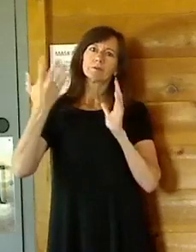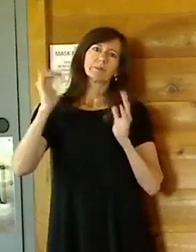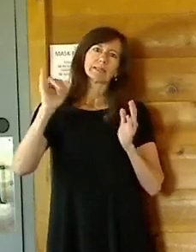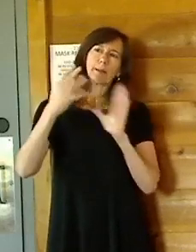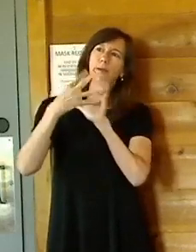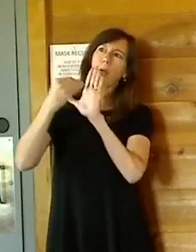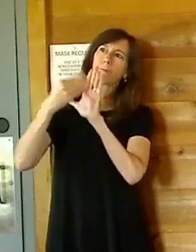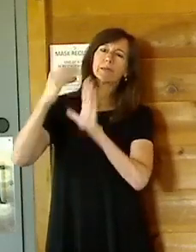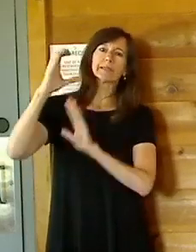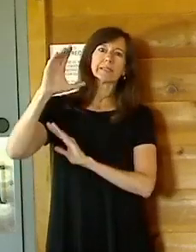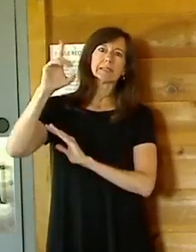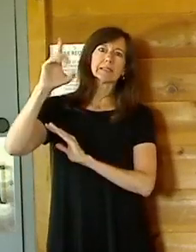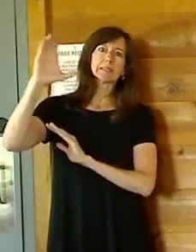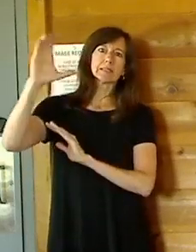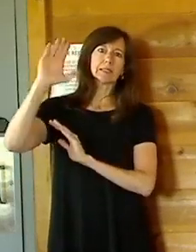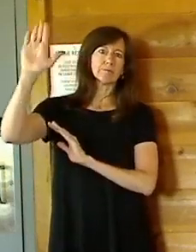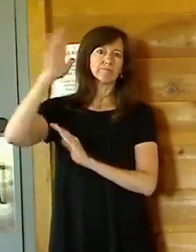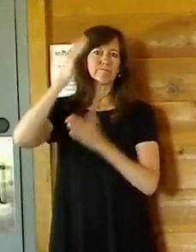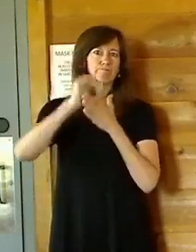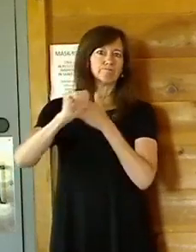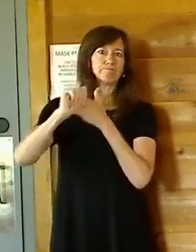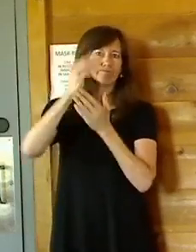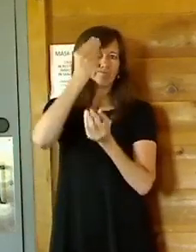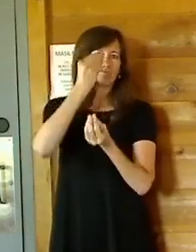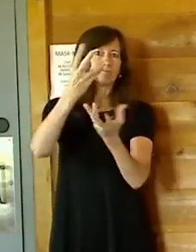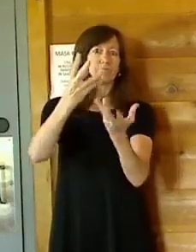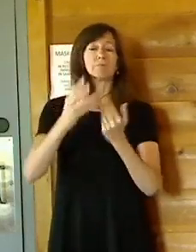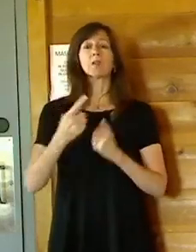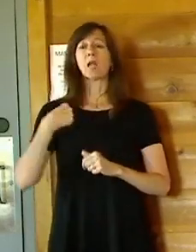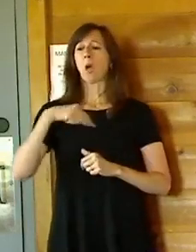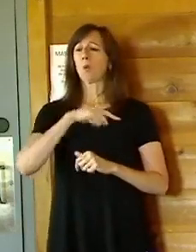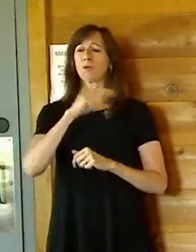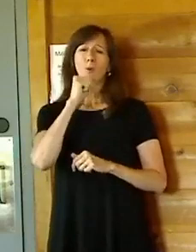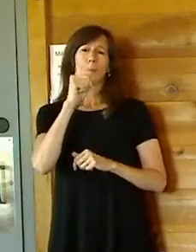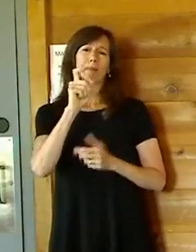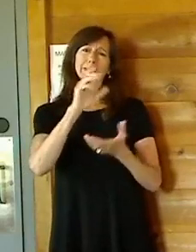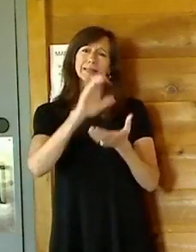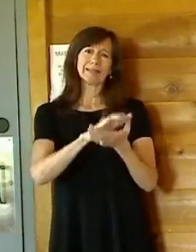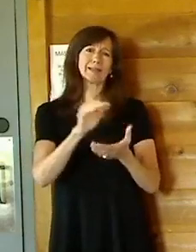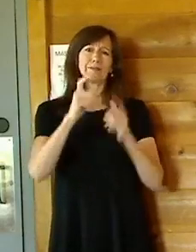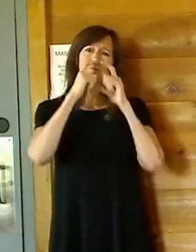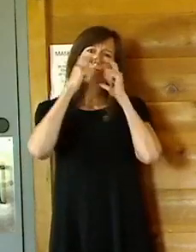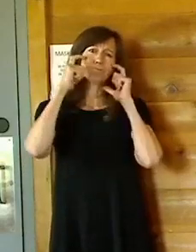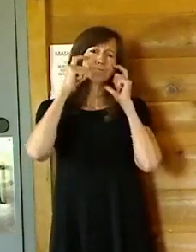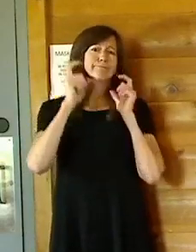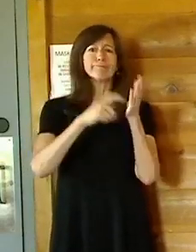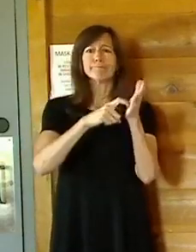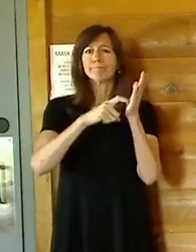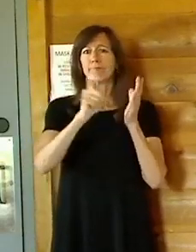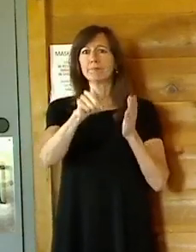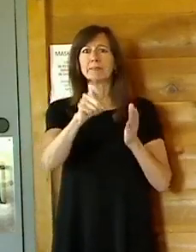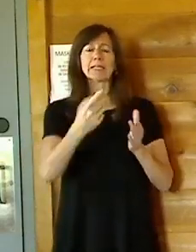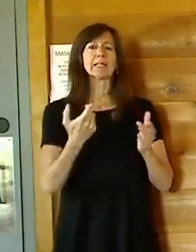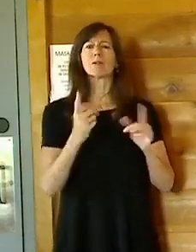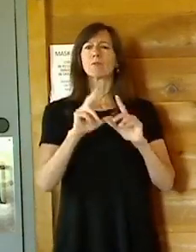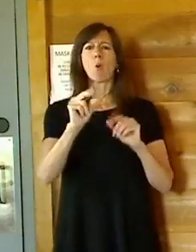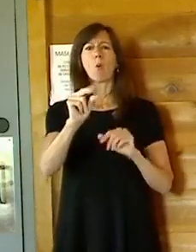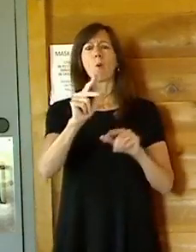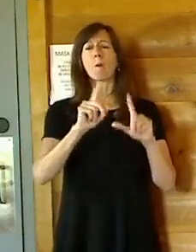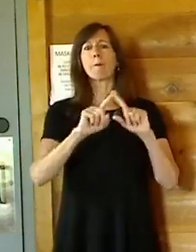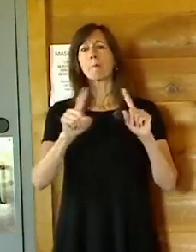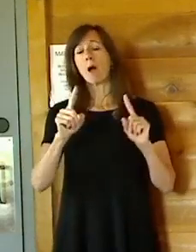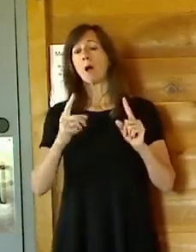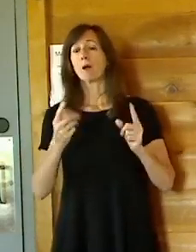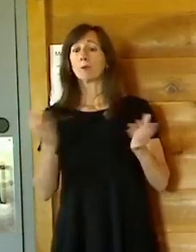advised that we don't believe the mask mandate is necessary, that we encourage people to make the smart choice for themselves. But currently,